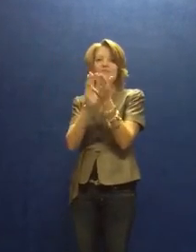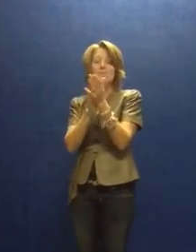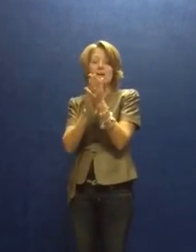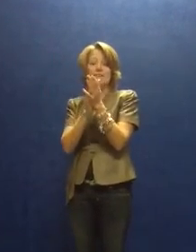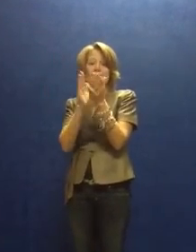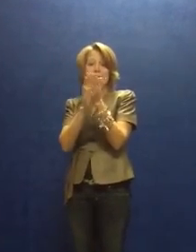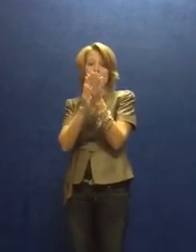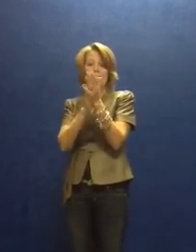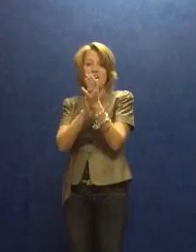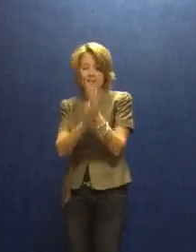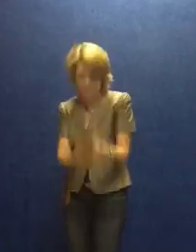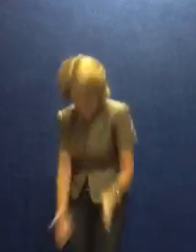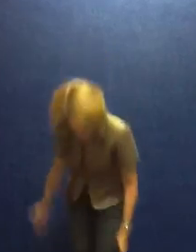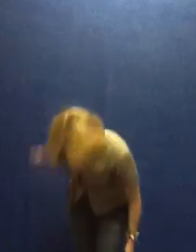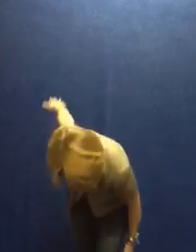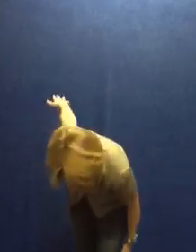Everybody applaud it. Thank you. Yeah.